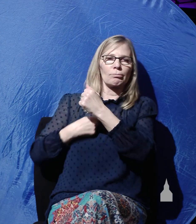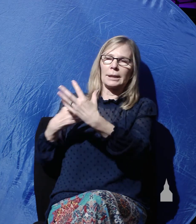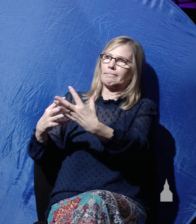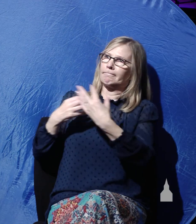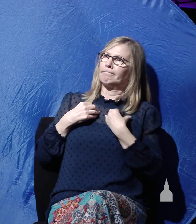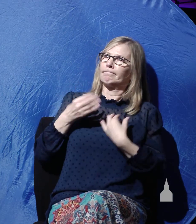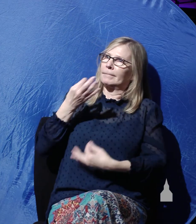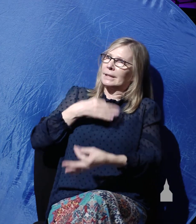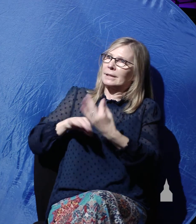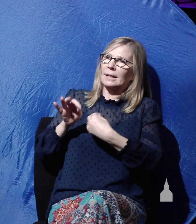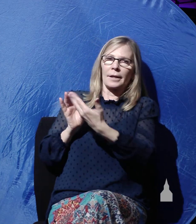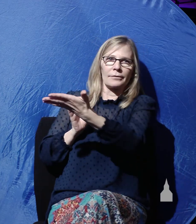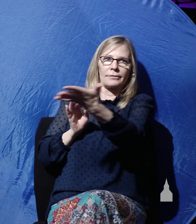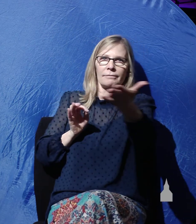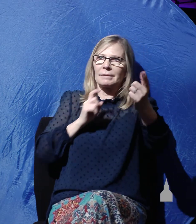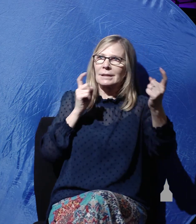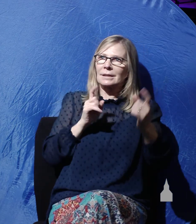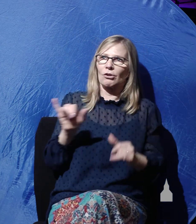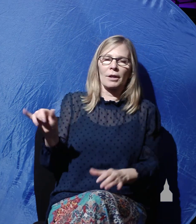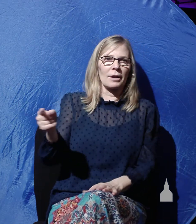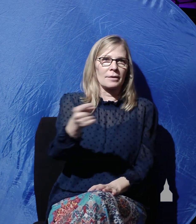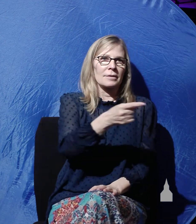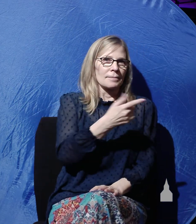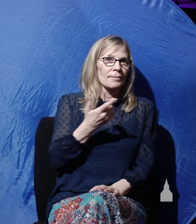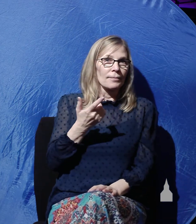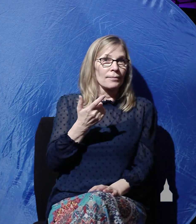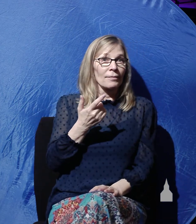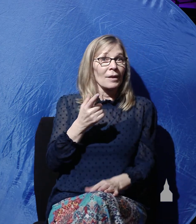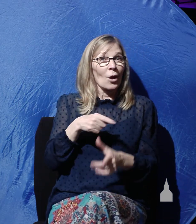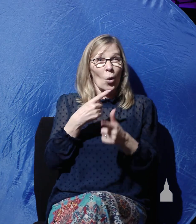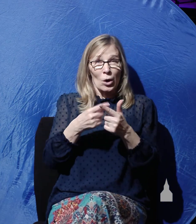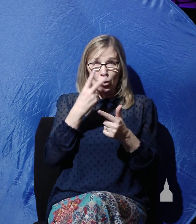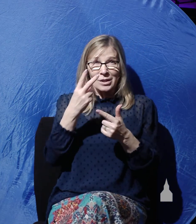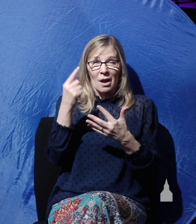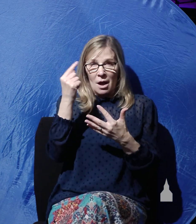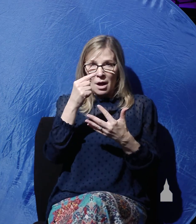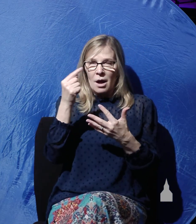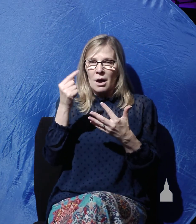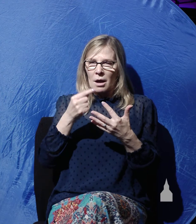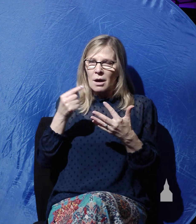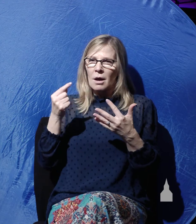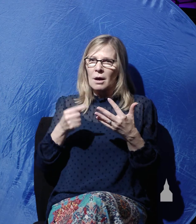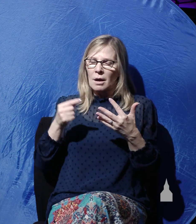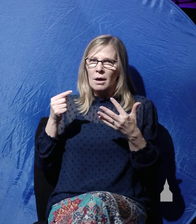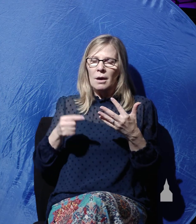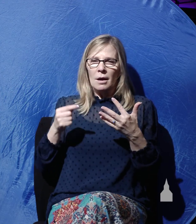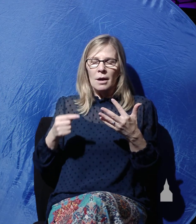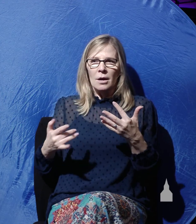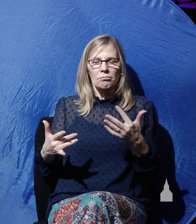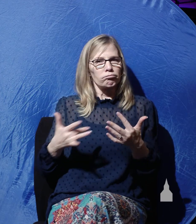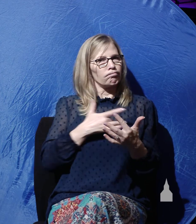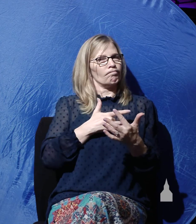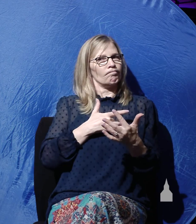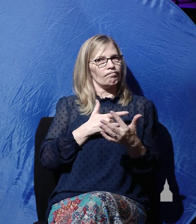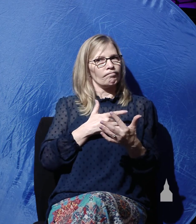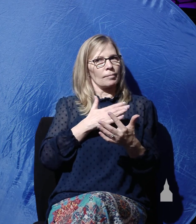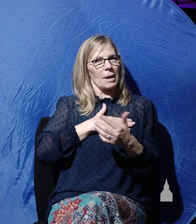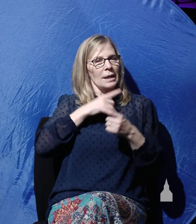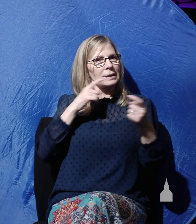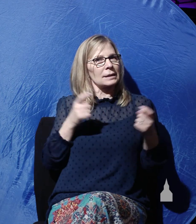sinners like us. And when you see all of this, and you are convicted of your sin, not simply